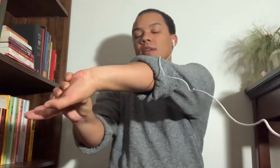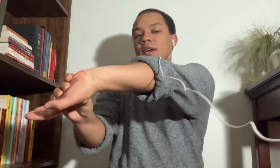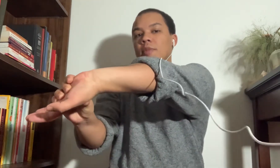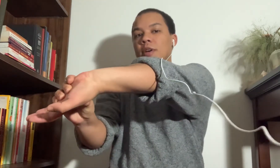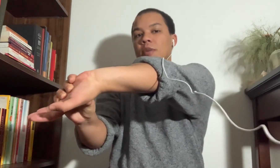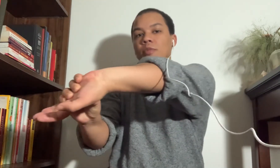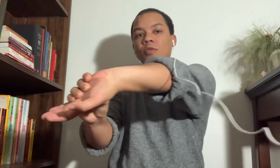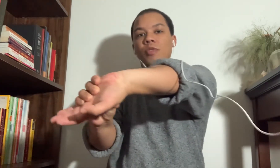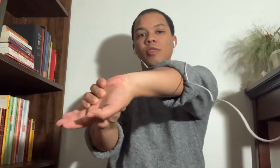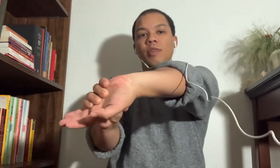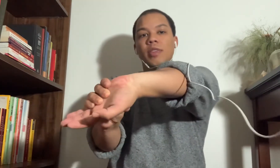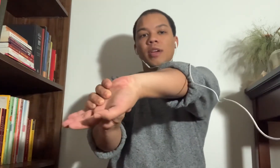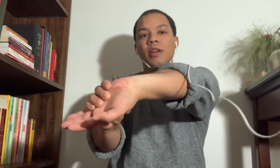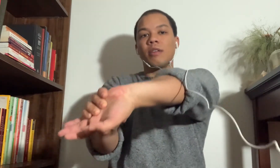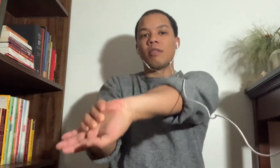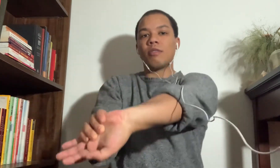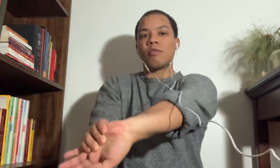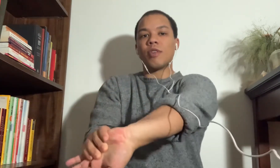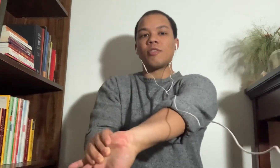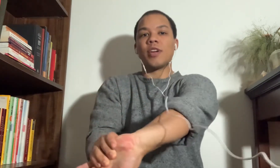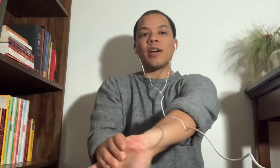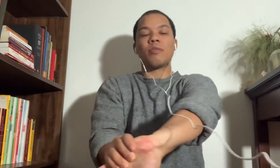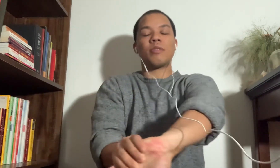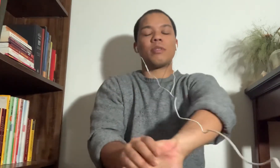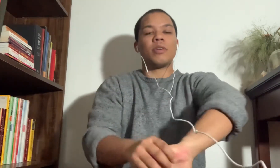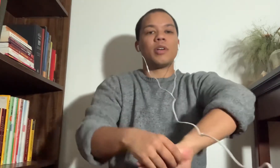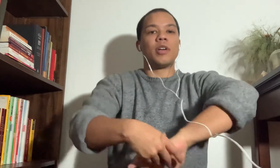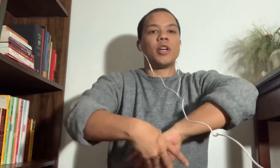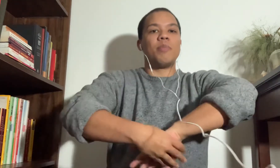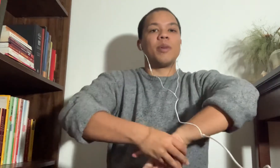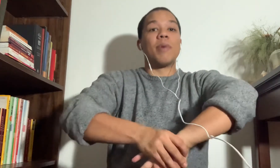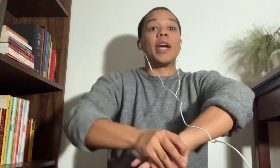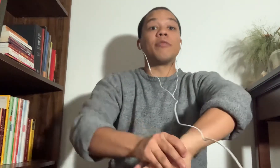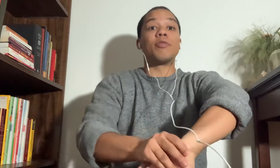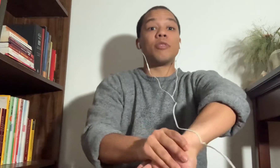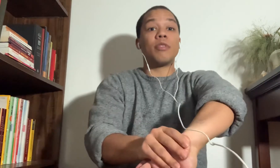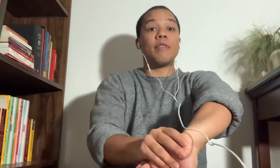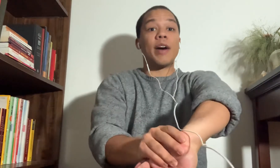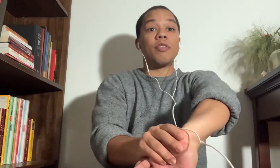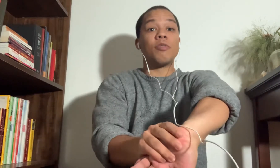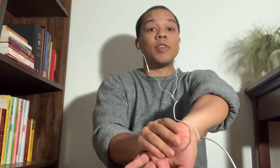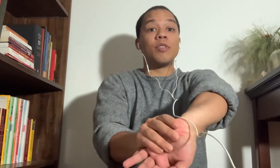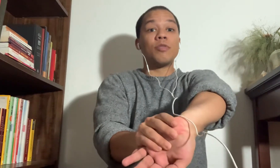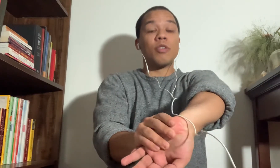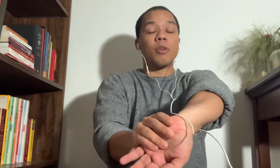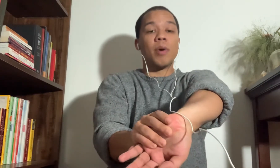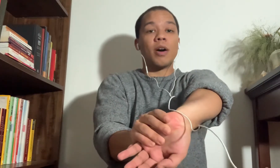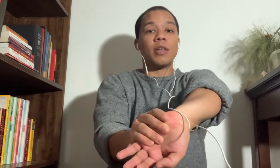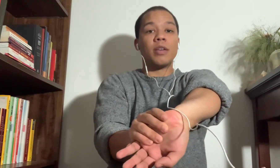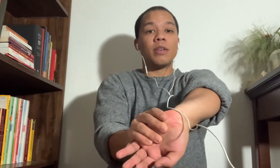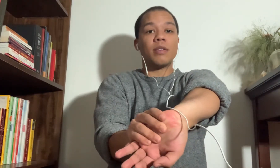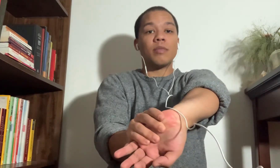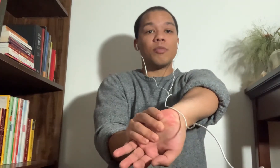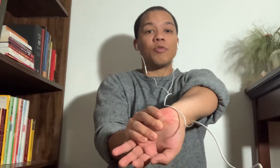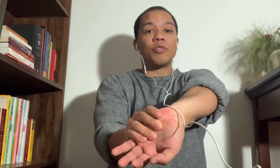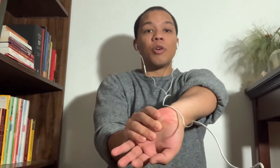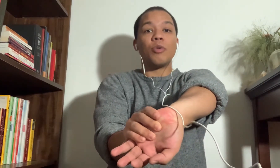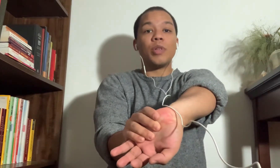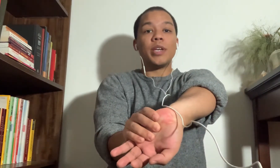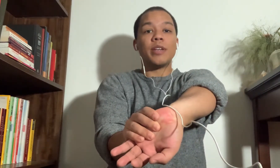how my arm's twisting right there, stretching out. Being mindful of how this feels on our body. Move slowly and